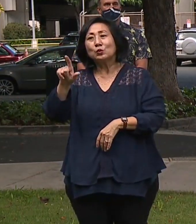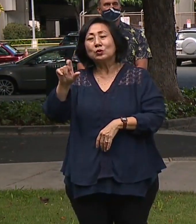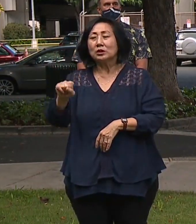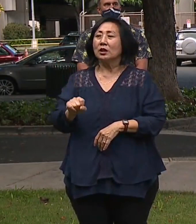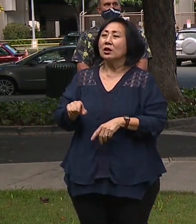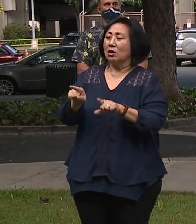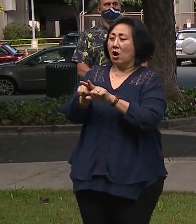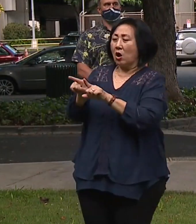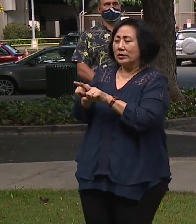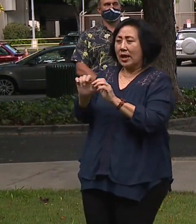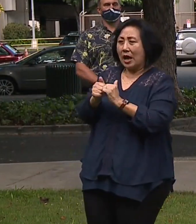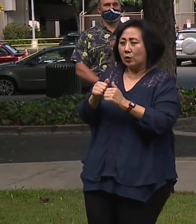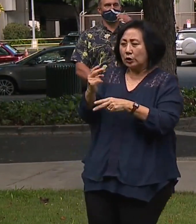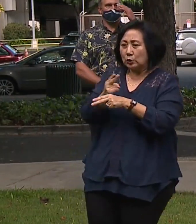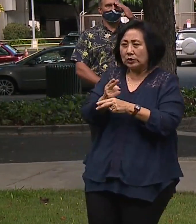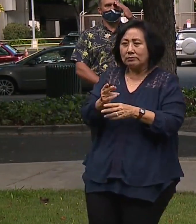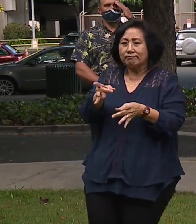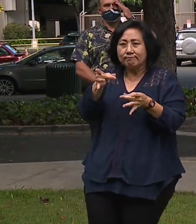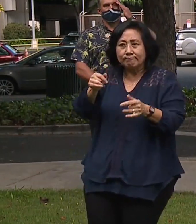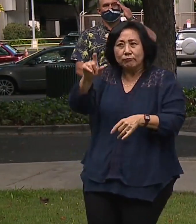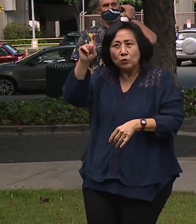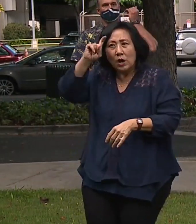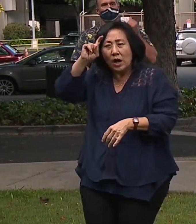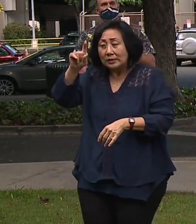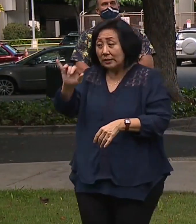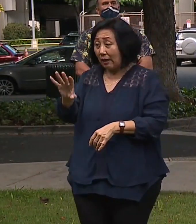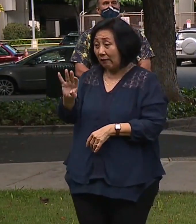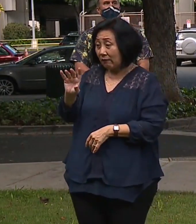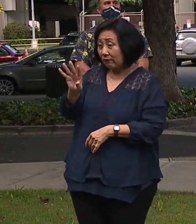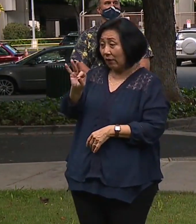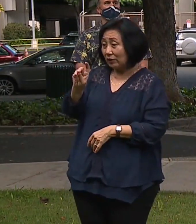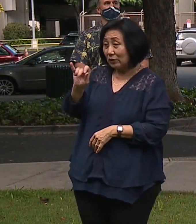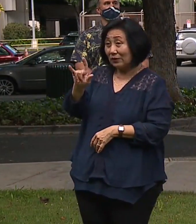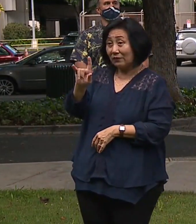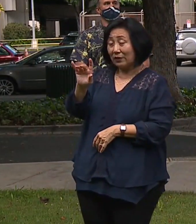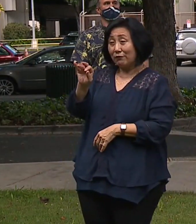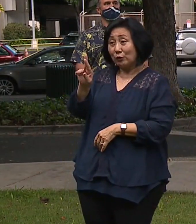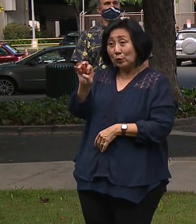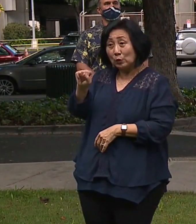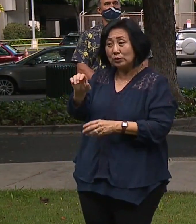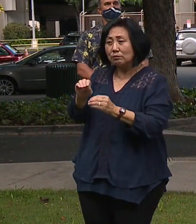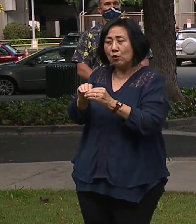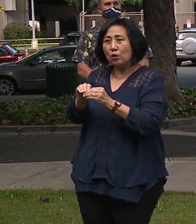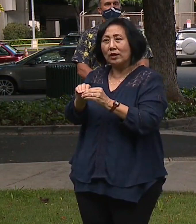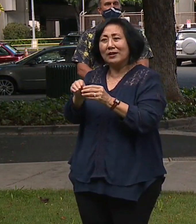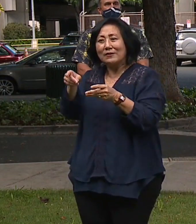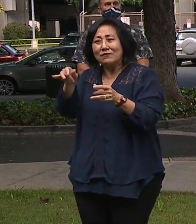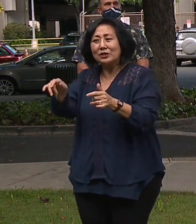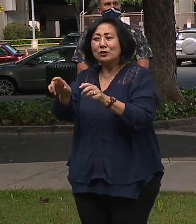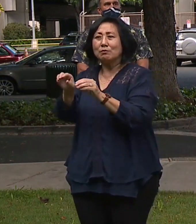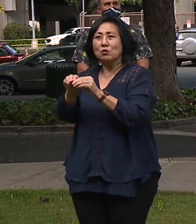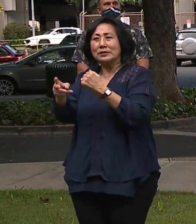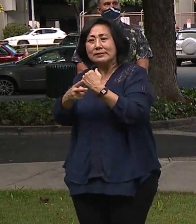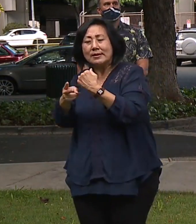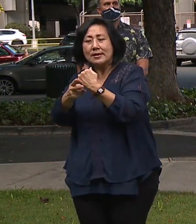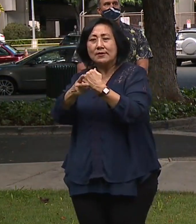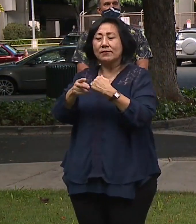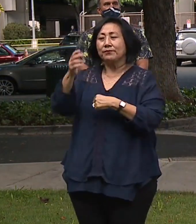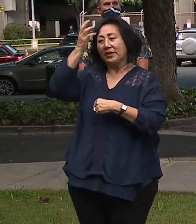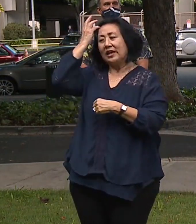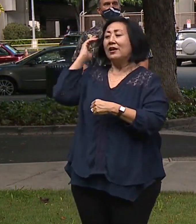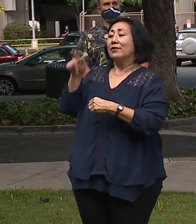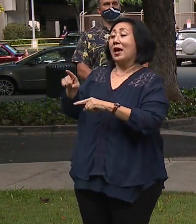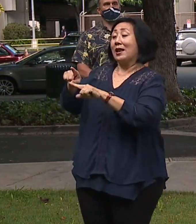efficiency and how we use that fossil fuels, energy that we use in a more efficient way. And then how do we get off of that